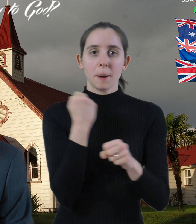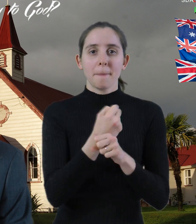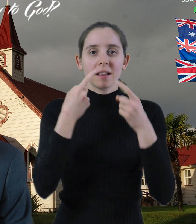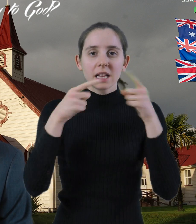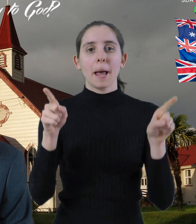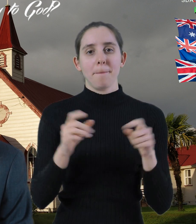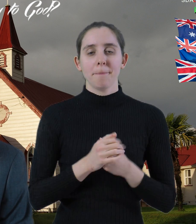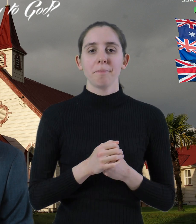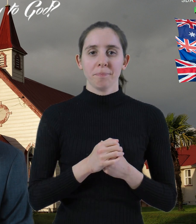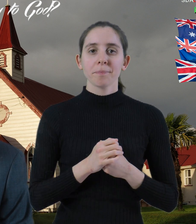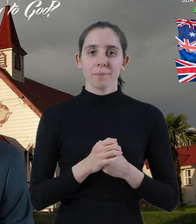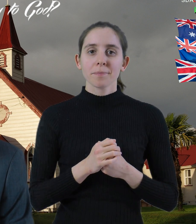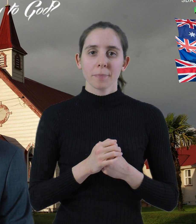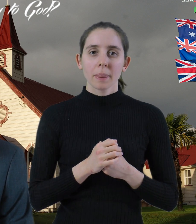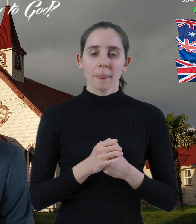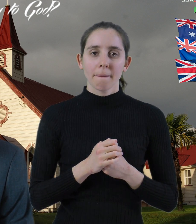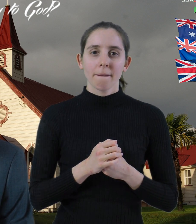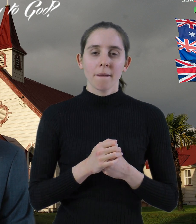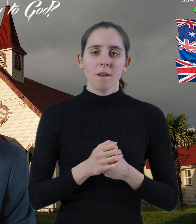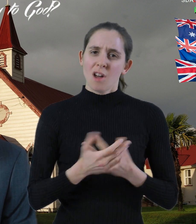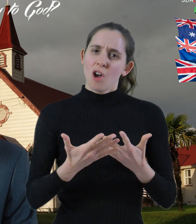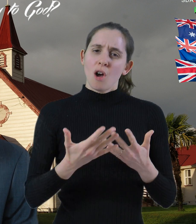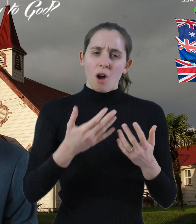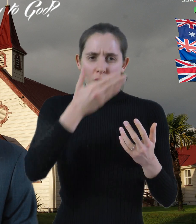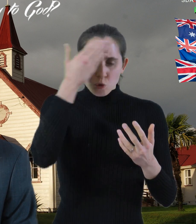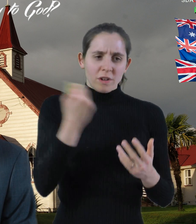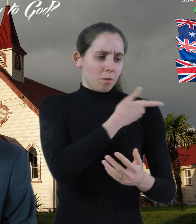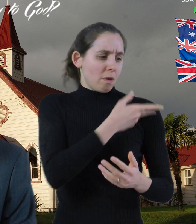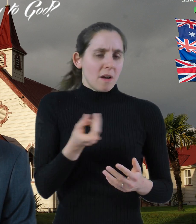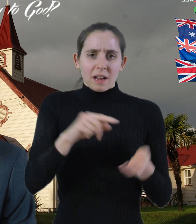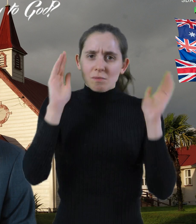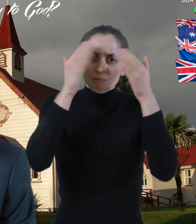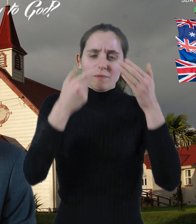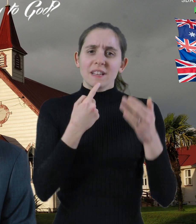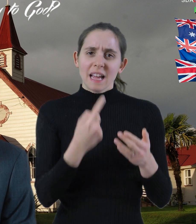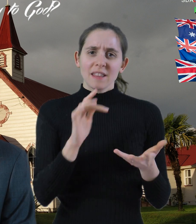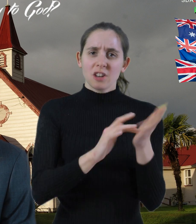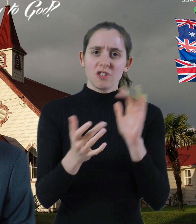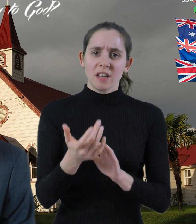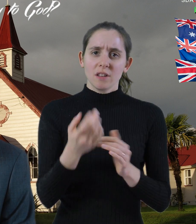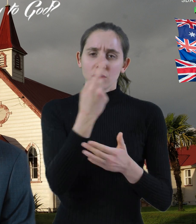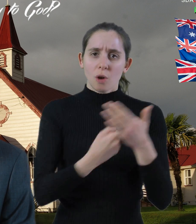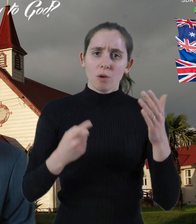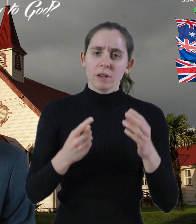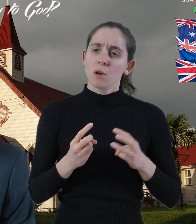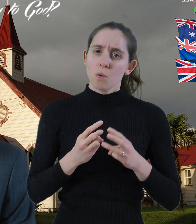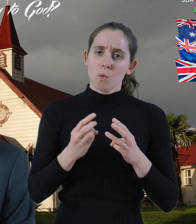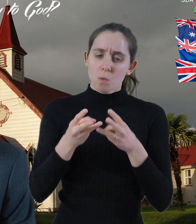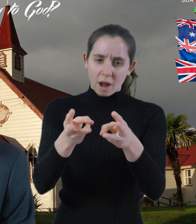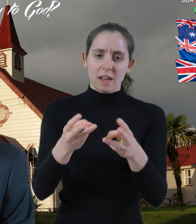claim. Are Christians proud and narrow-minded for saying that Jesus is the only way to forgiveness and eternal life?